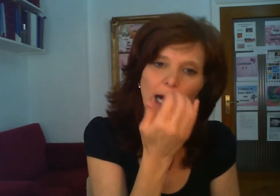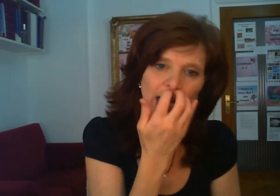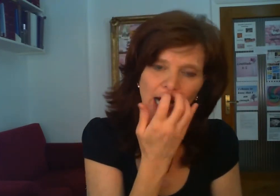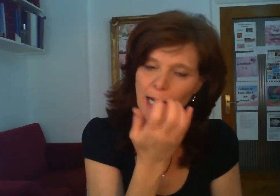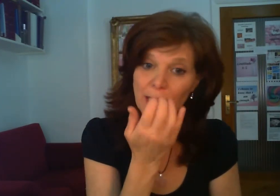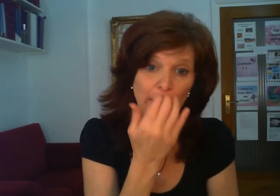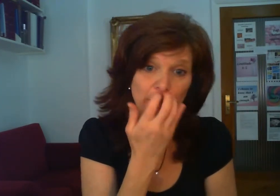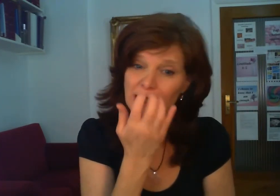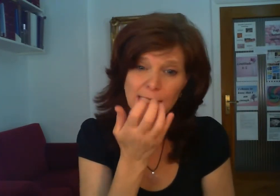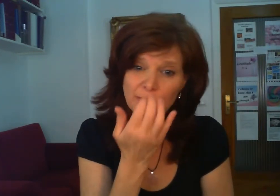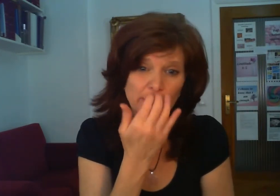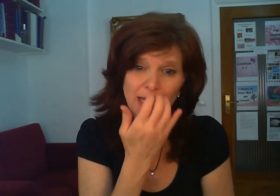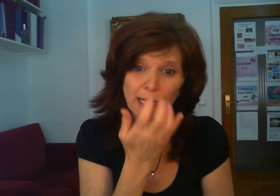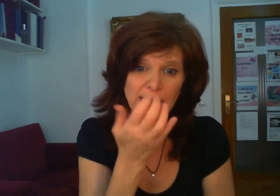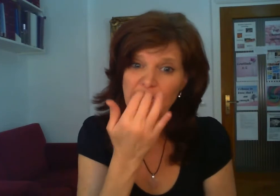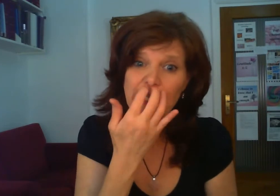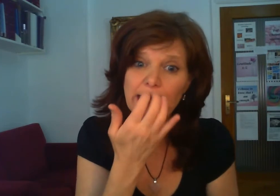i'm allowing myself to be like a teenager